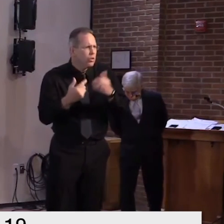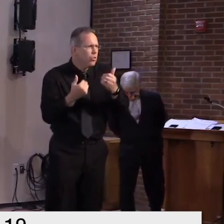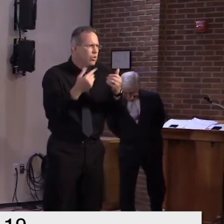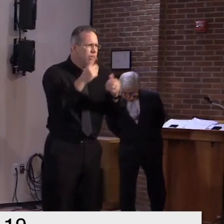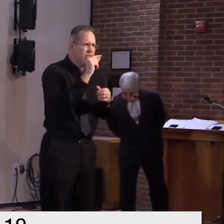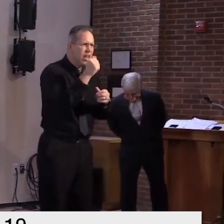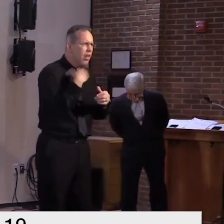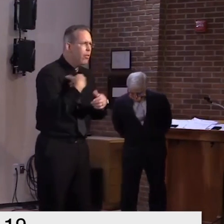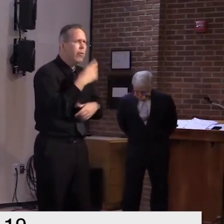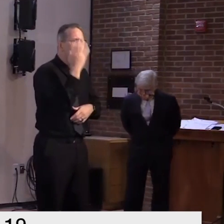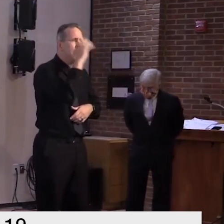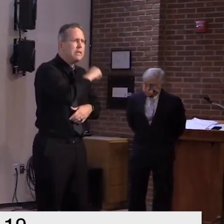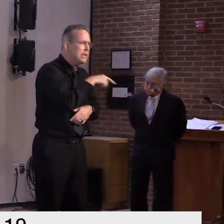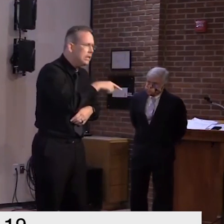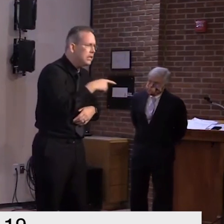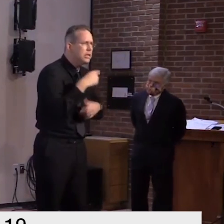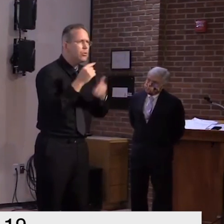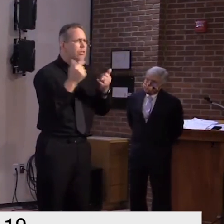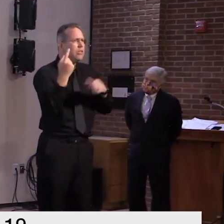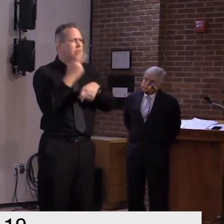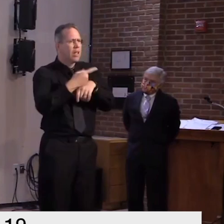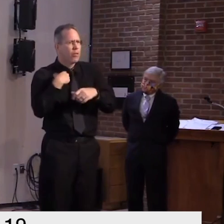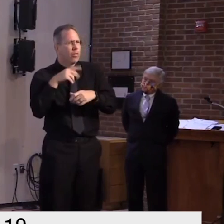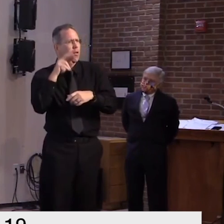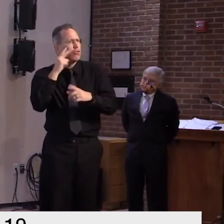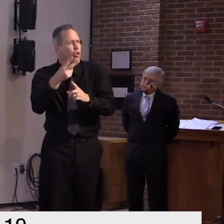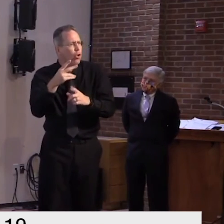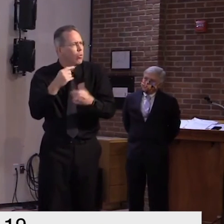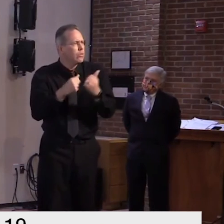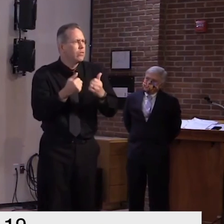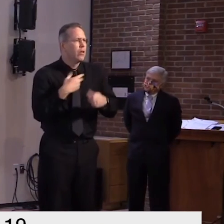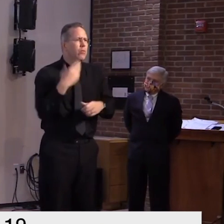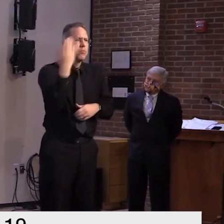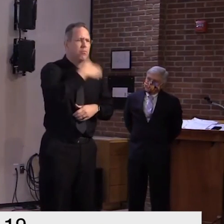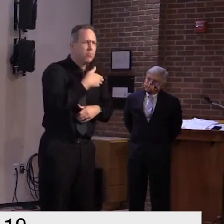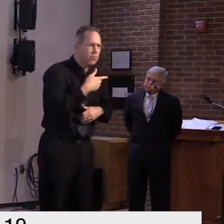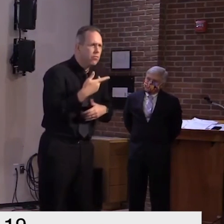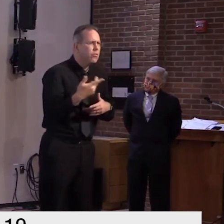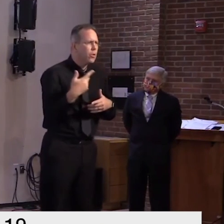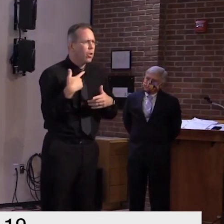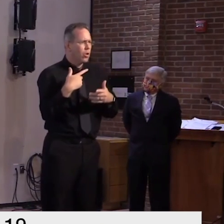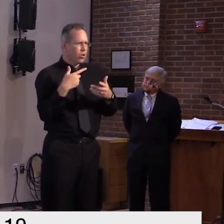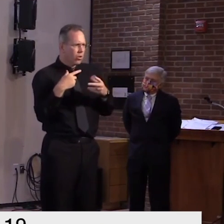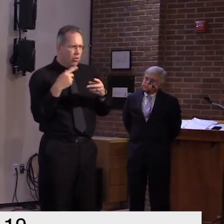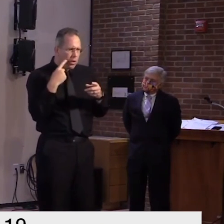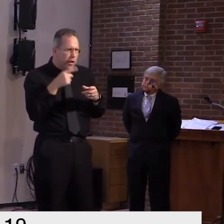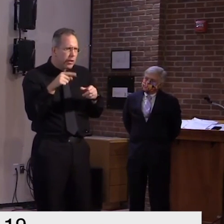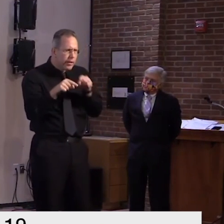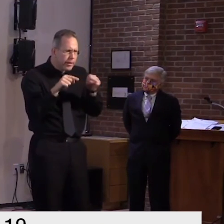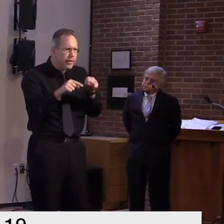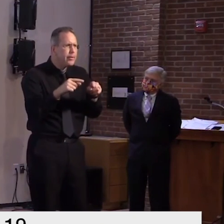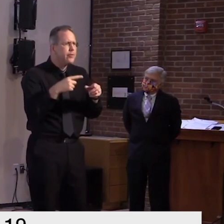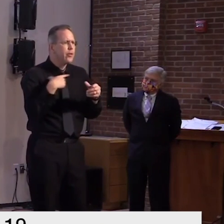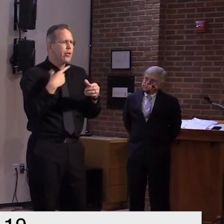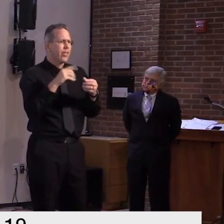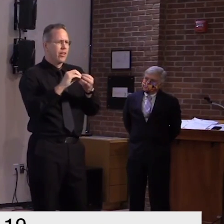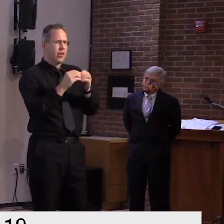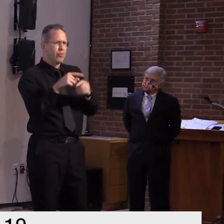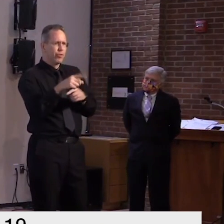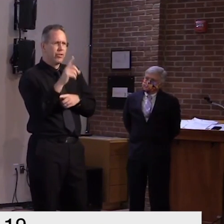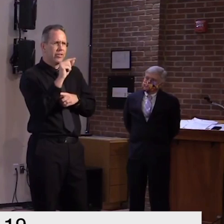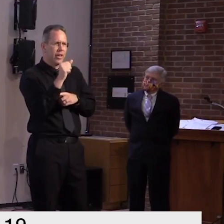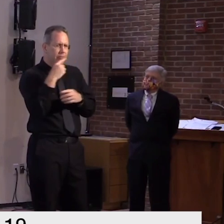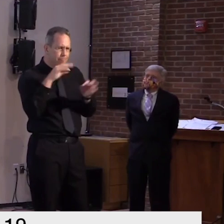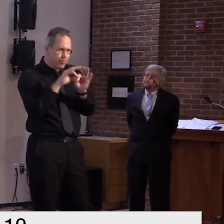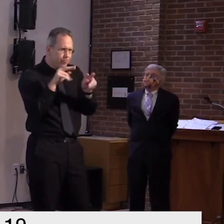what the experience is here on the ground in the world um one thing that's reassuring to me and it should be reassuring to everyone